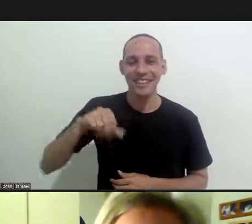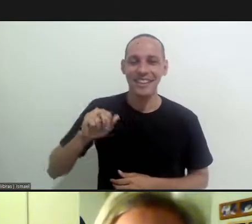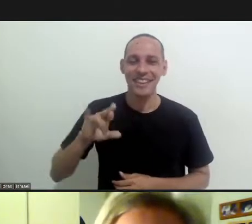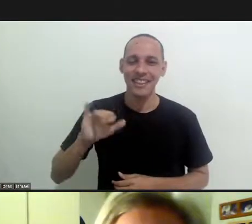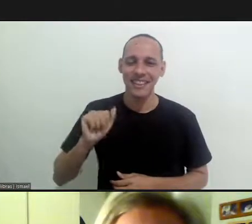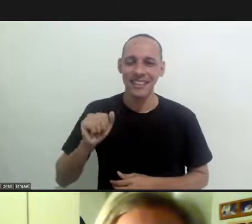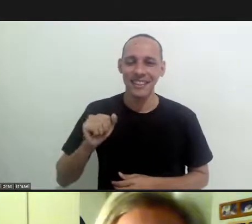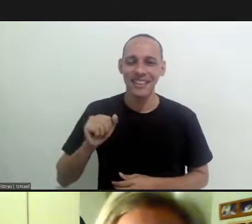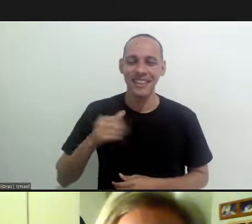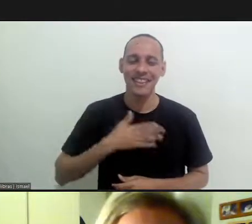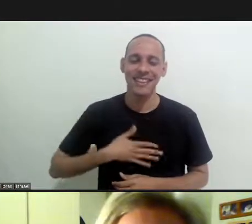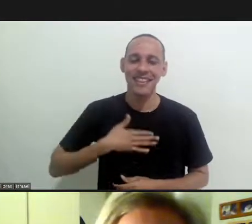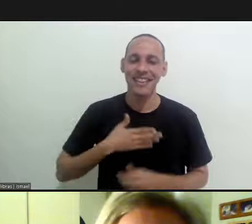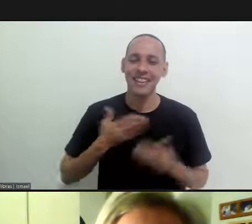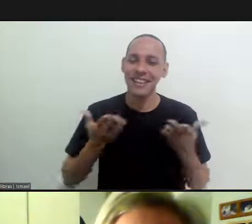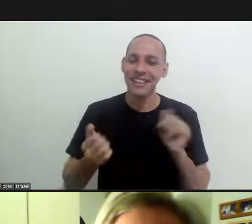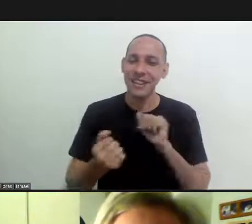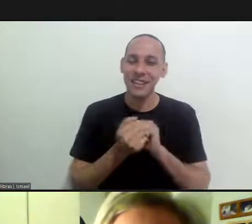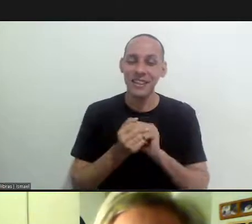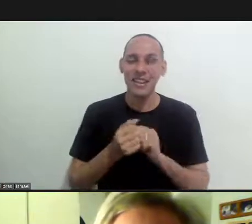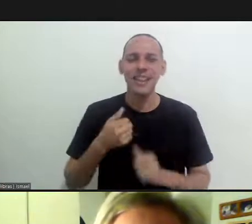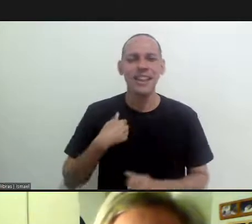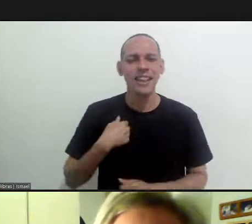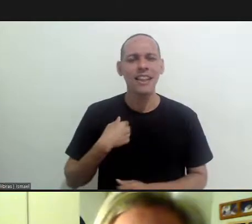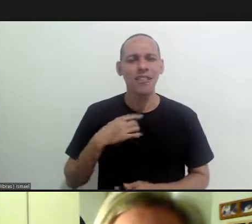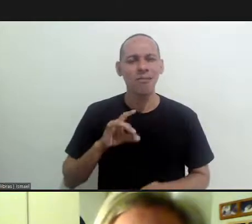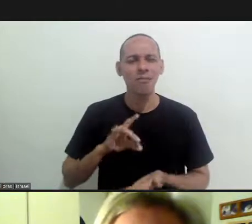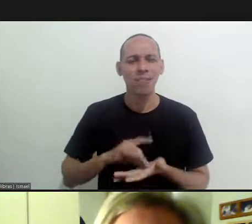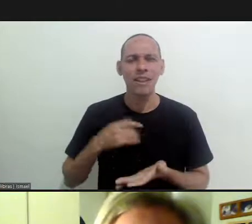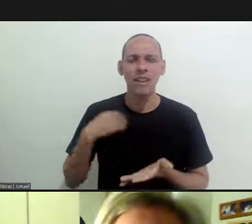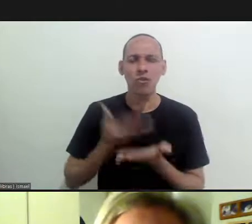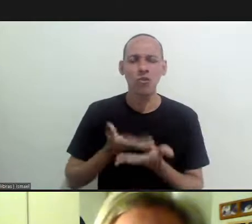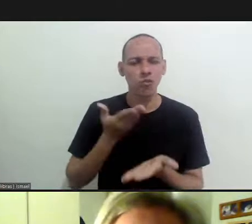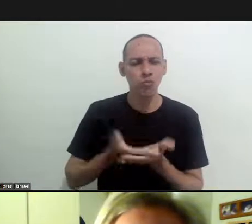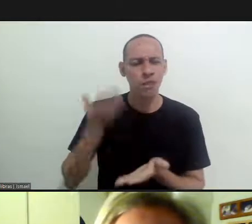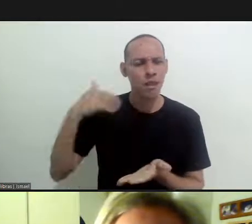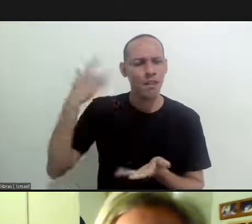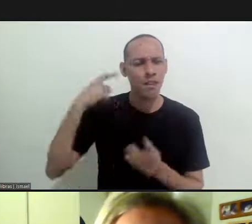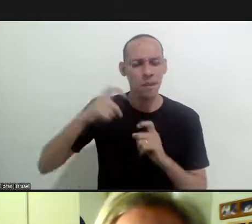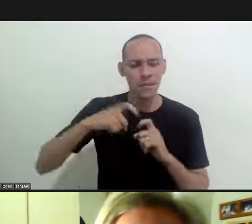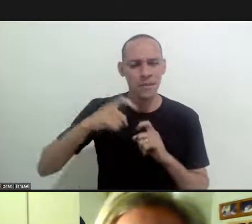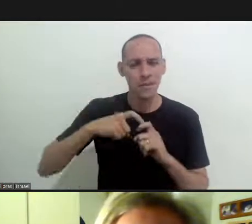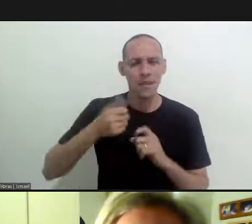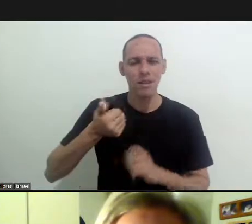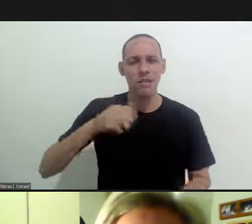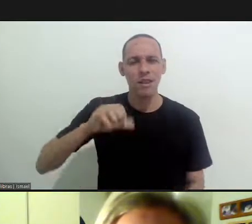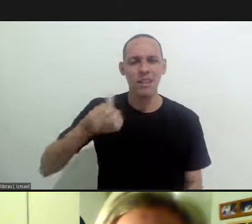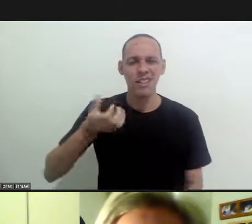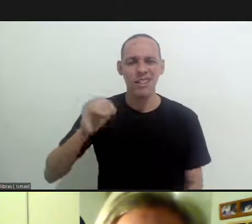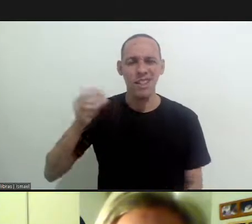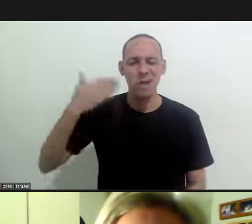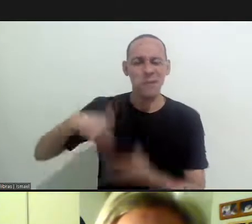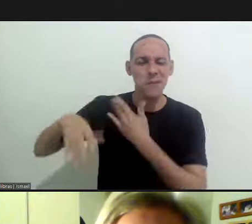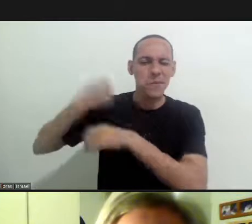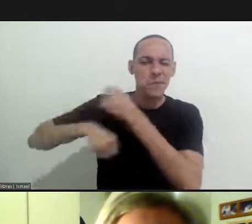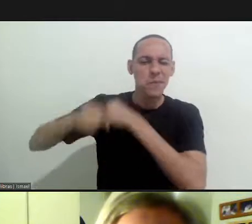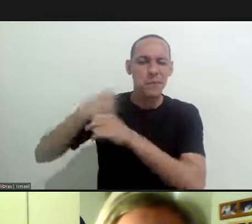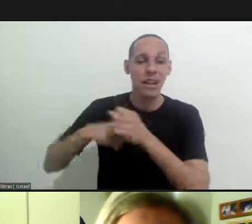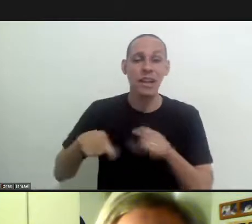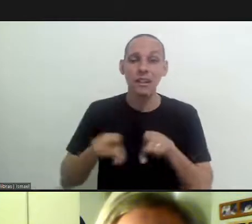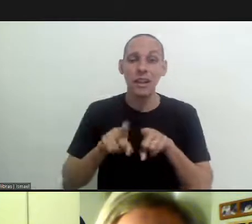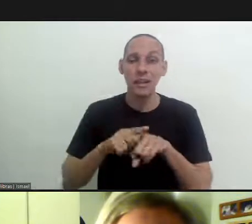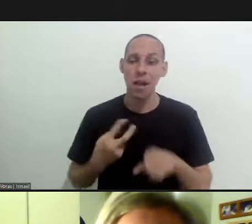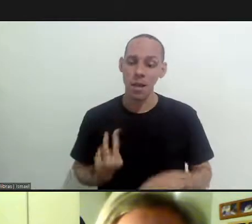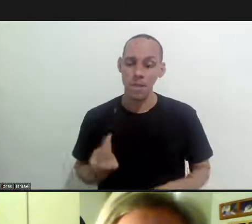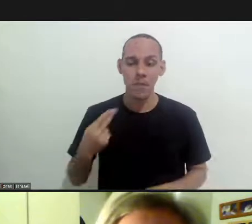much it's a great pleasure to be with you and to be honest i was a medicine student in the 70s many